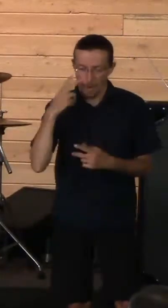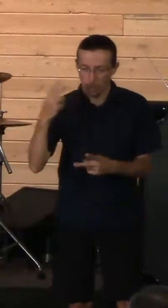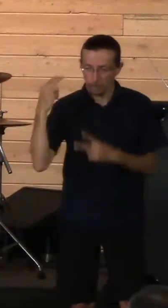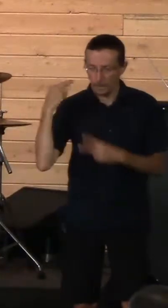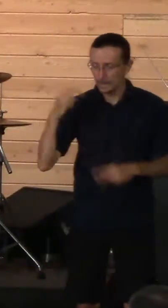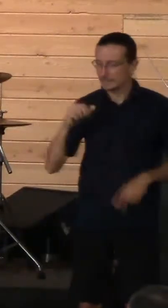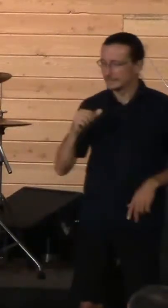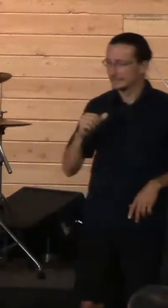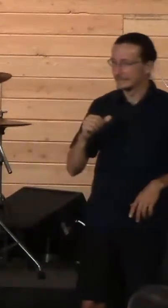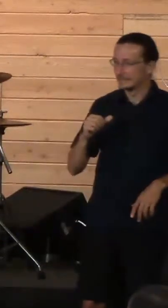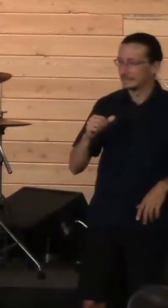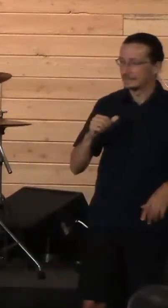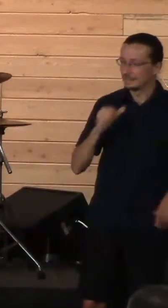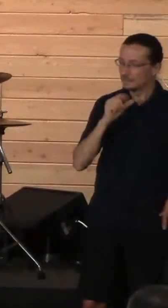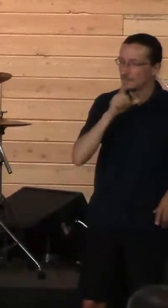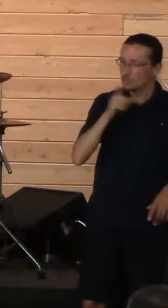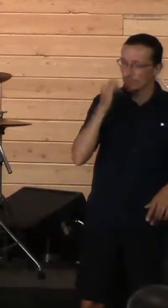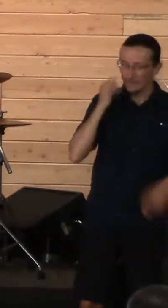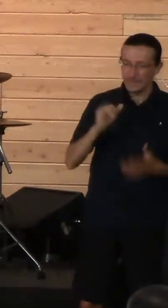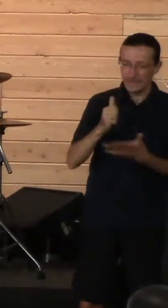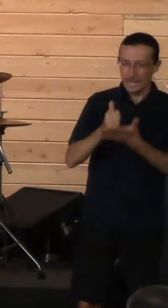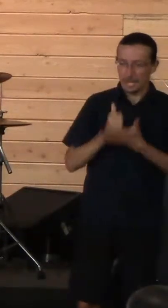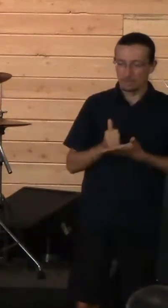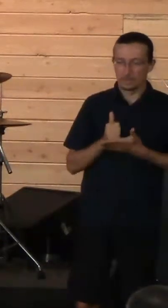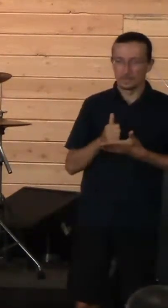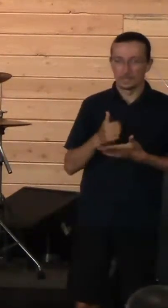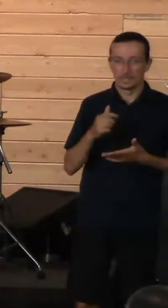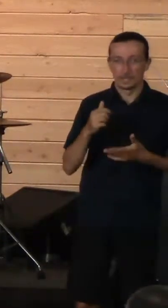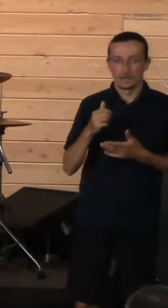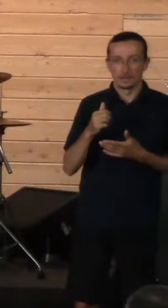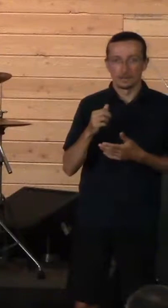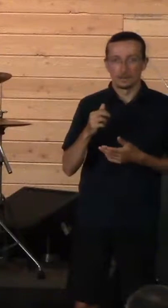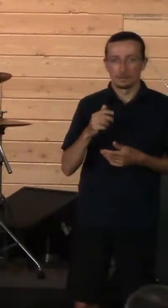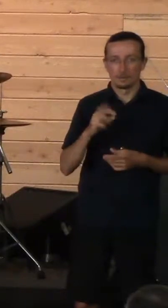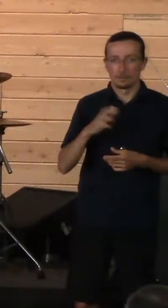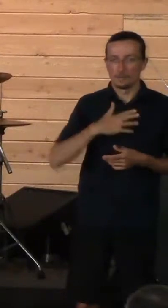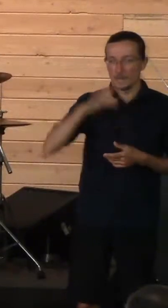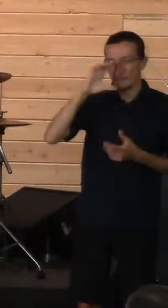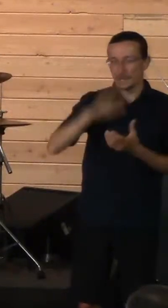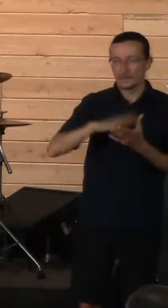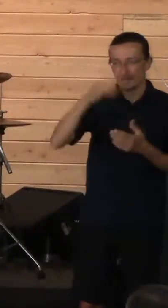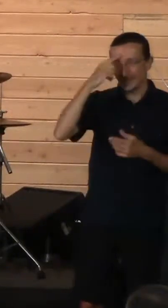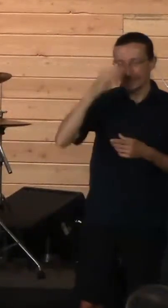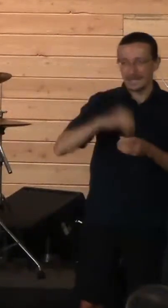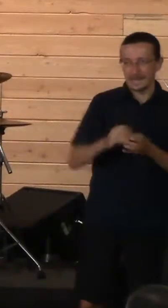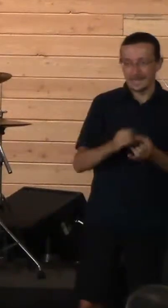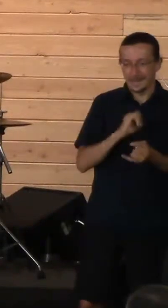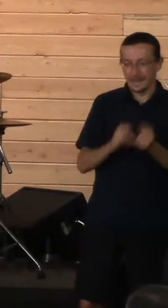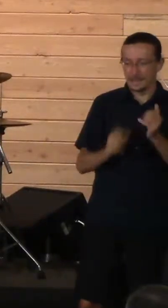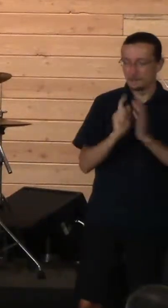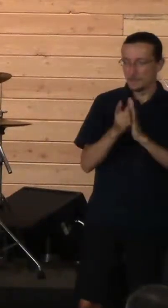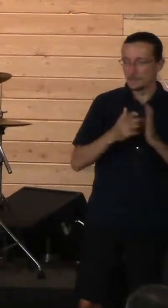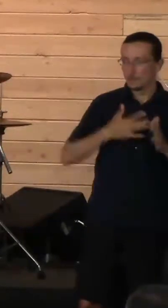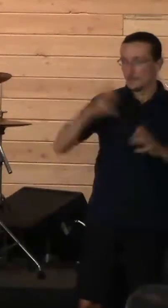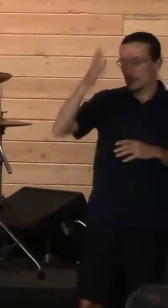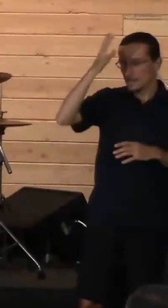helpful to me and my belief to think that in the last moments of my dad's life,